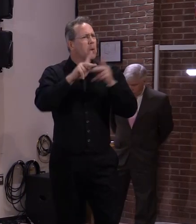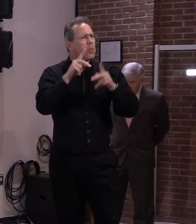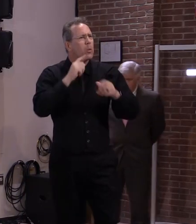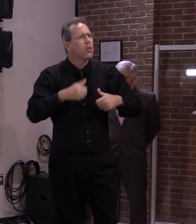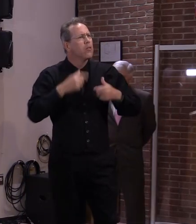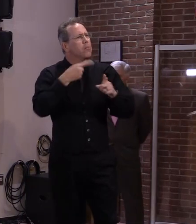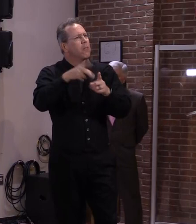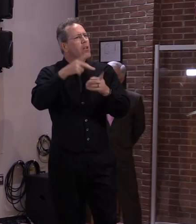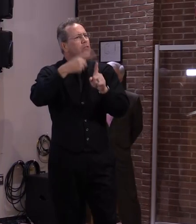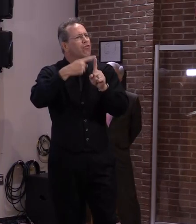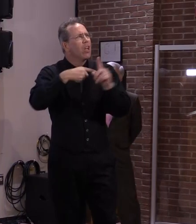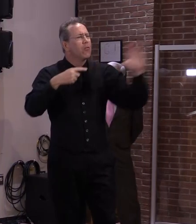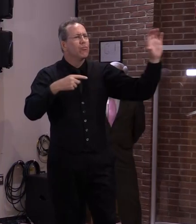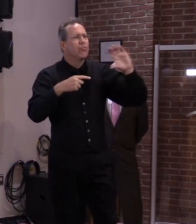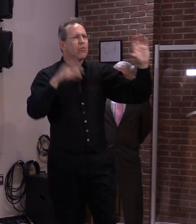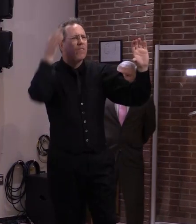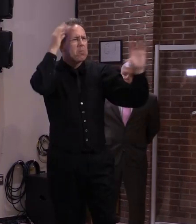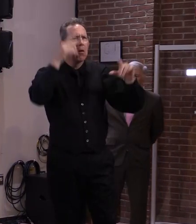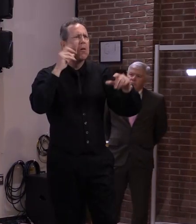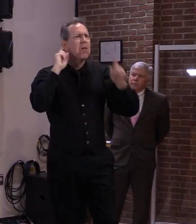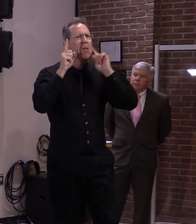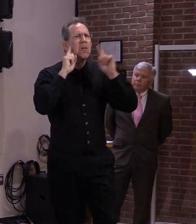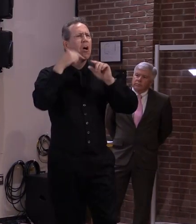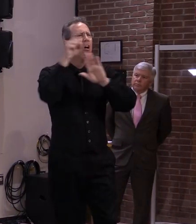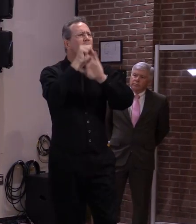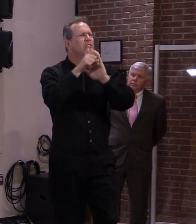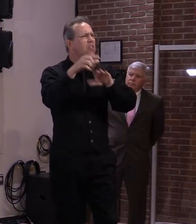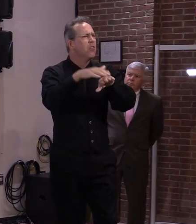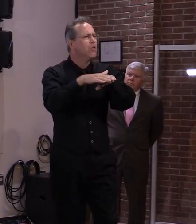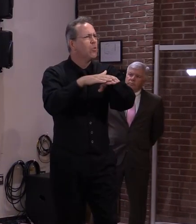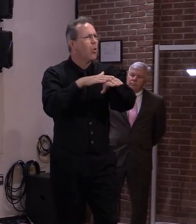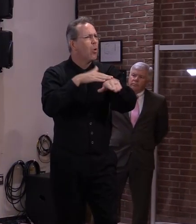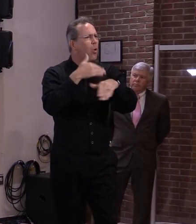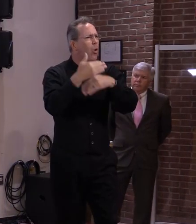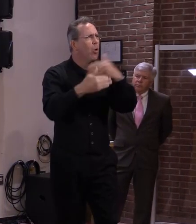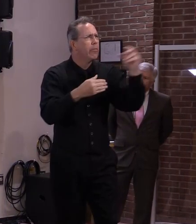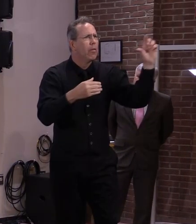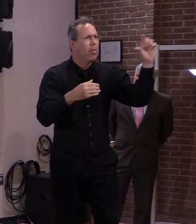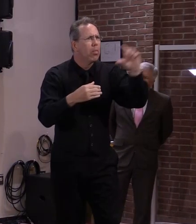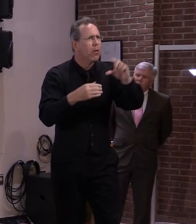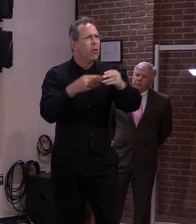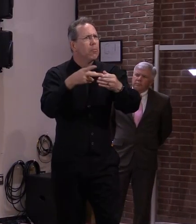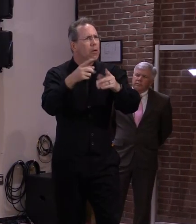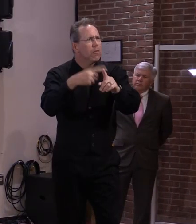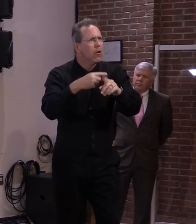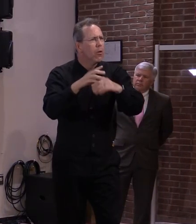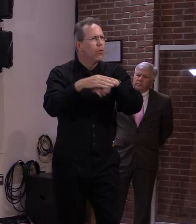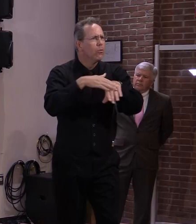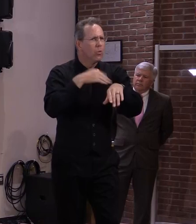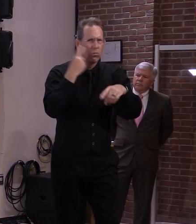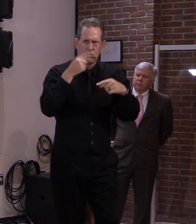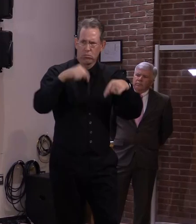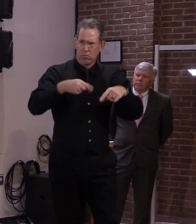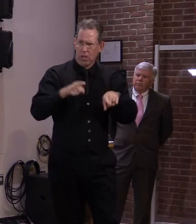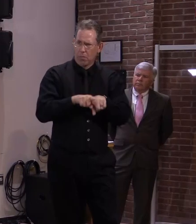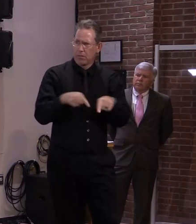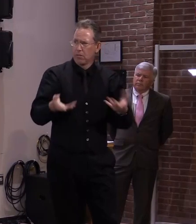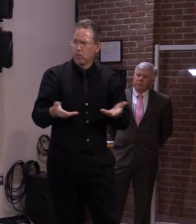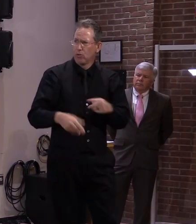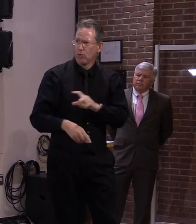if there's any sort of concern. Yeah, I think there has been a little bit of a delay, I'd say, with the Treasury.